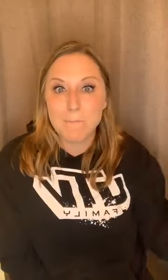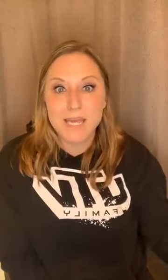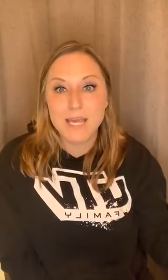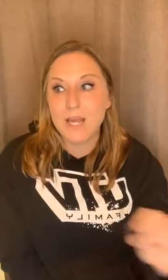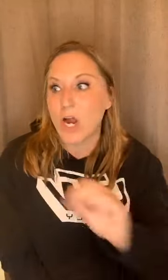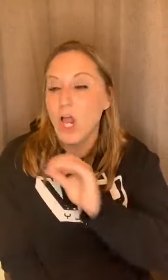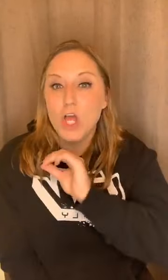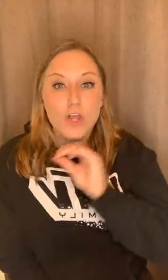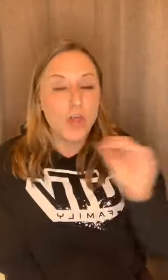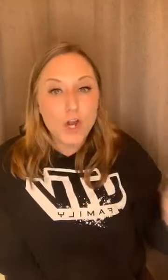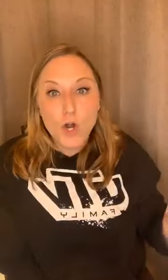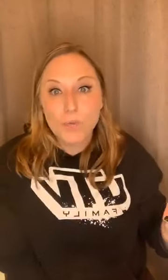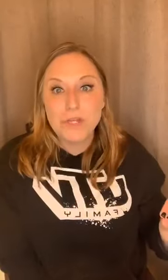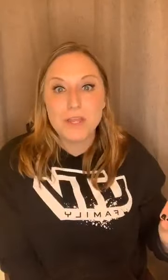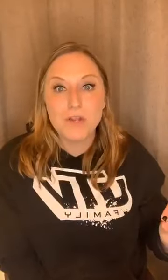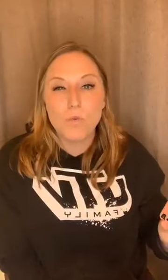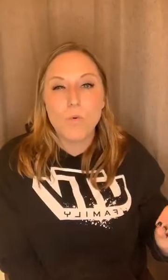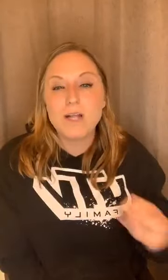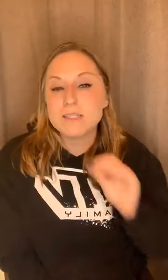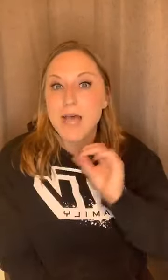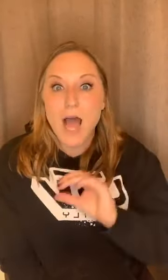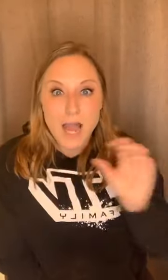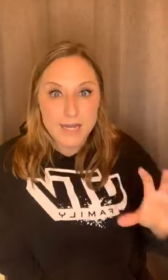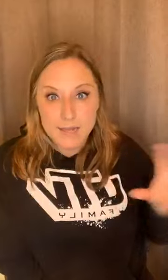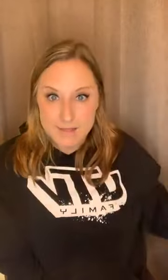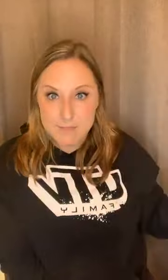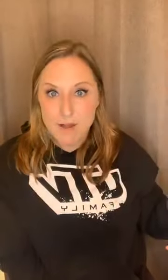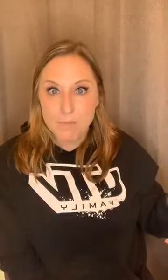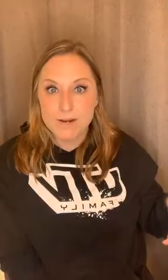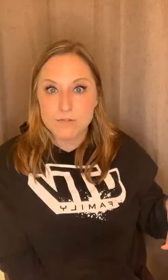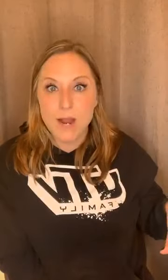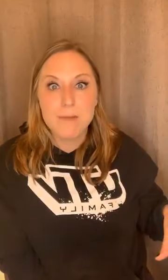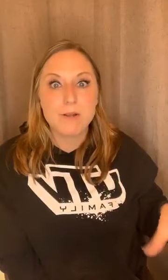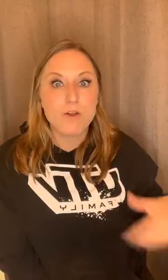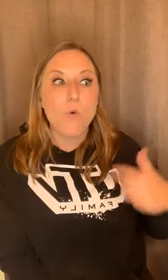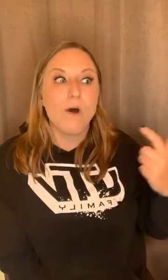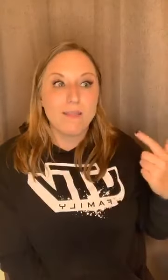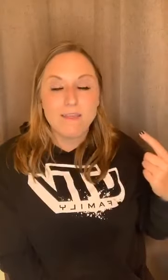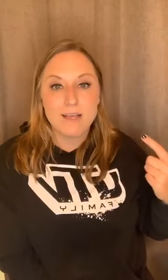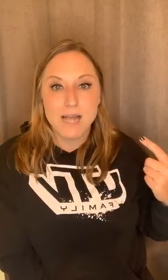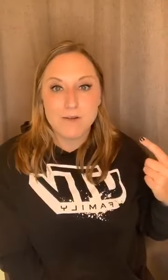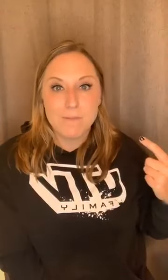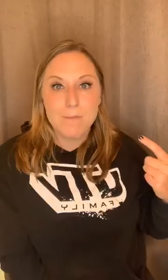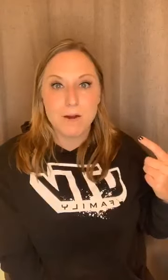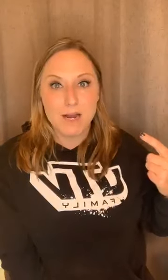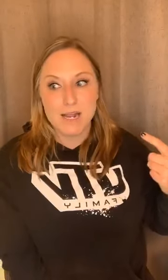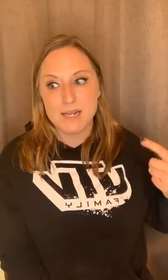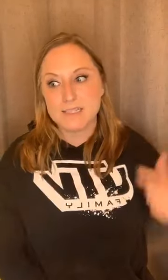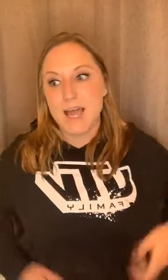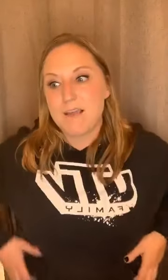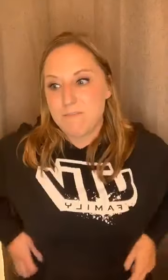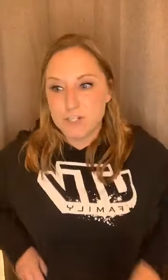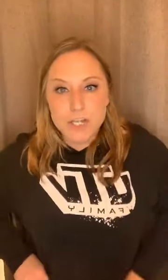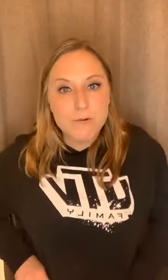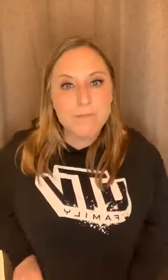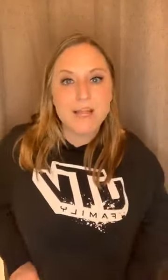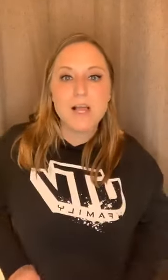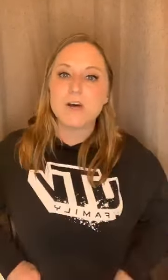be here. They're only little ones. I need these memories. Right. But no, one of the things I remember is like fidgeting with my clothes